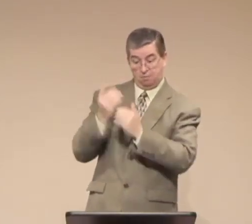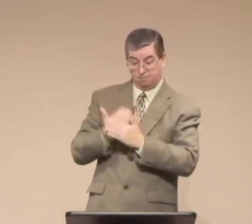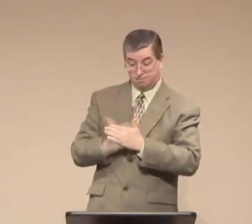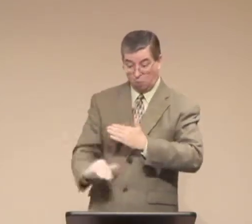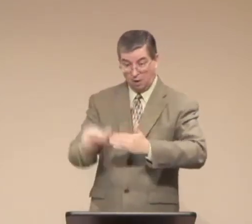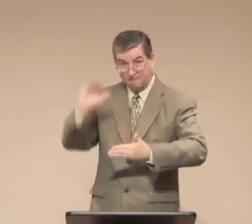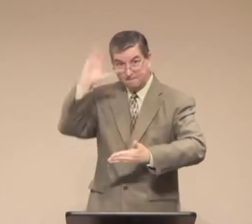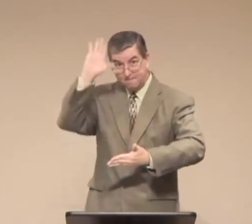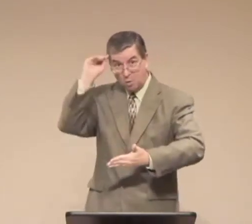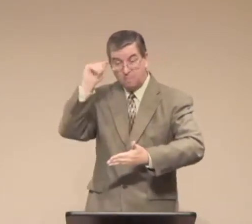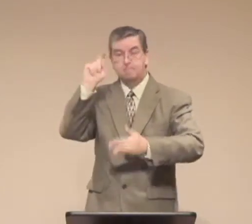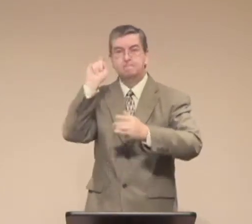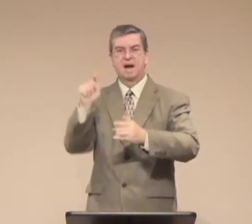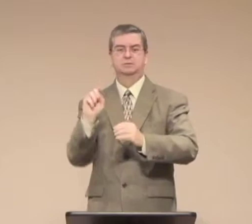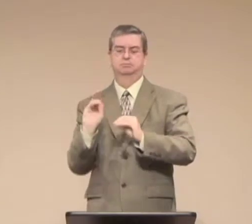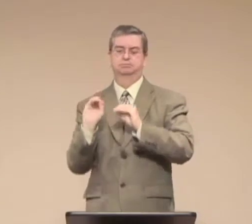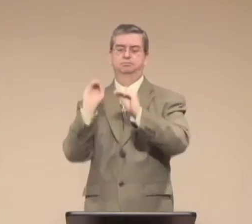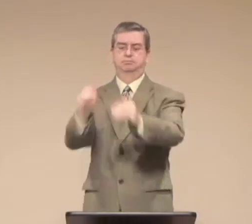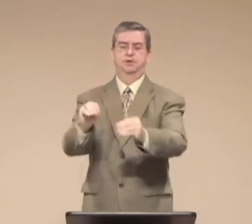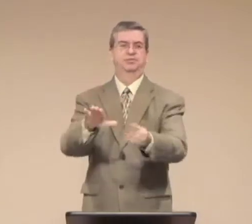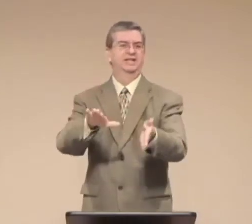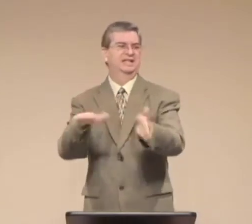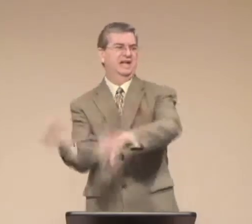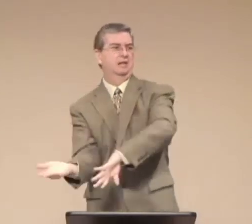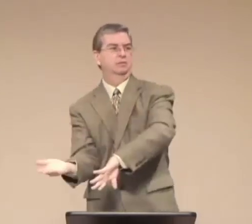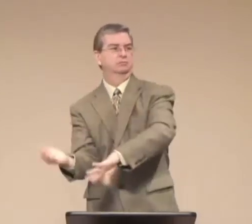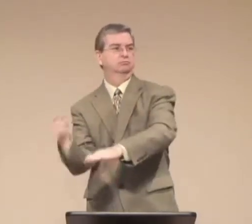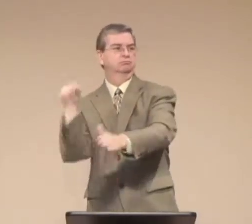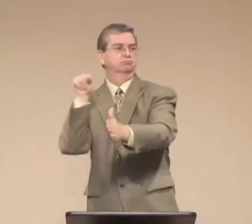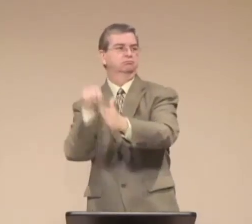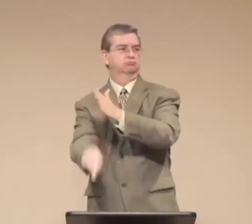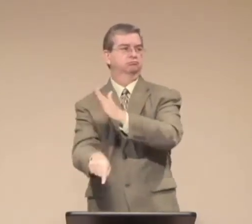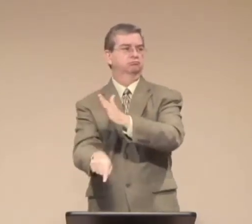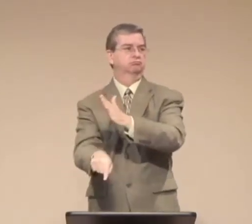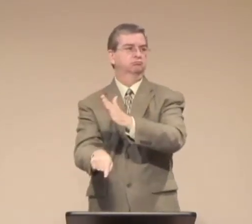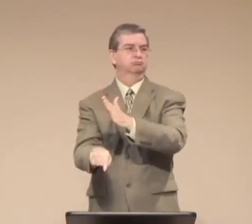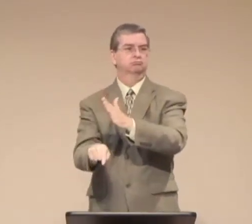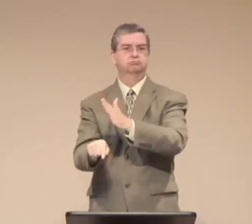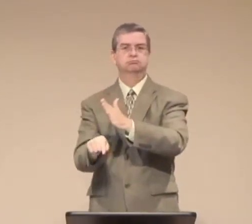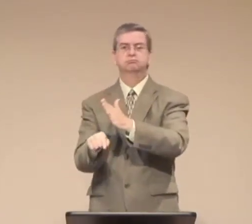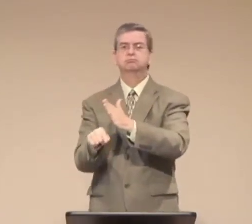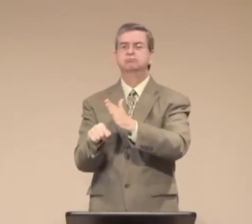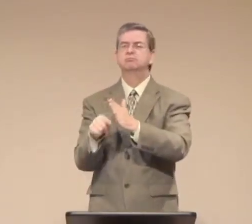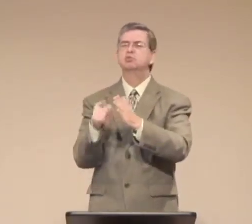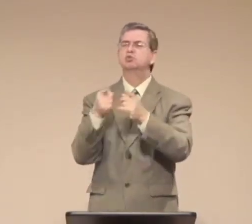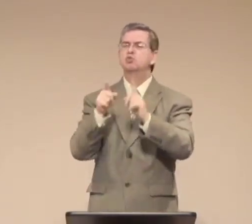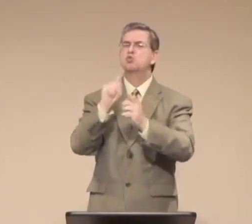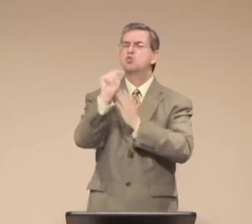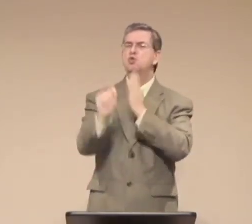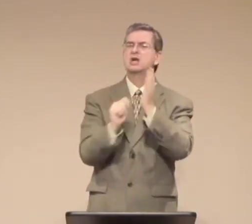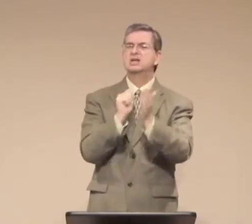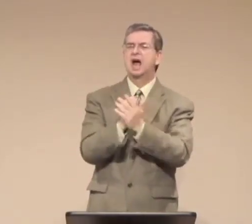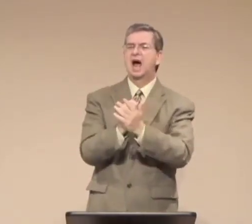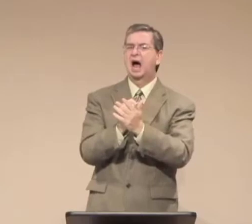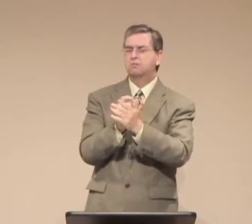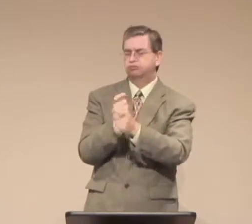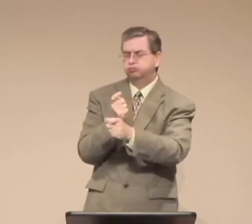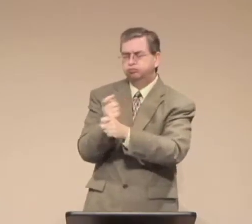We remember during Moses' time when Pharaoh, emperor